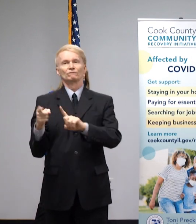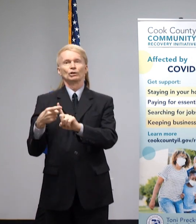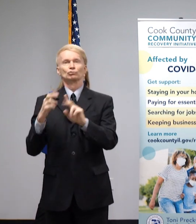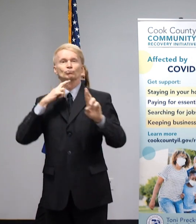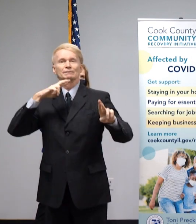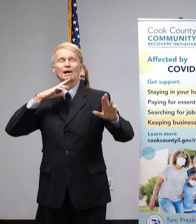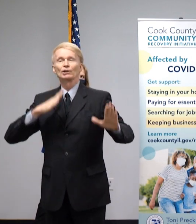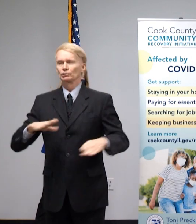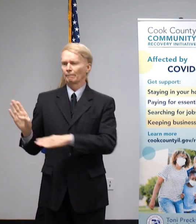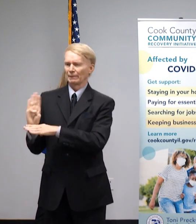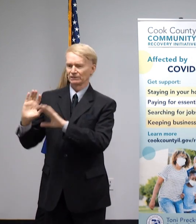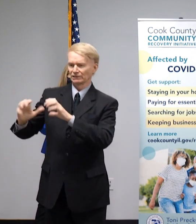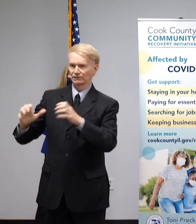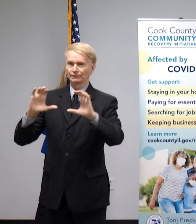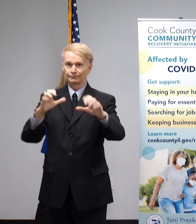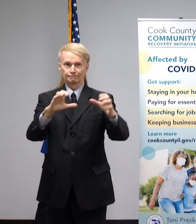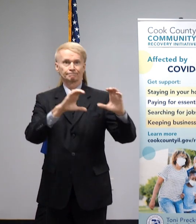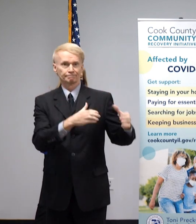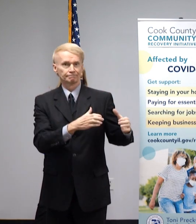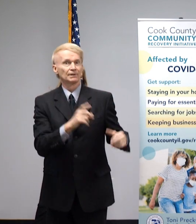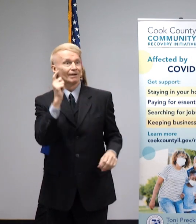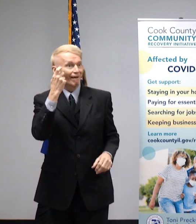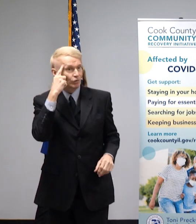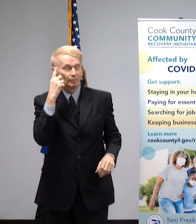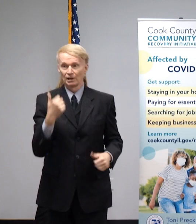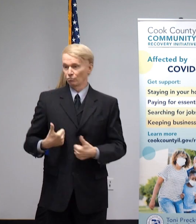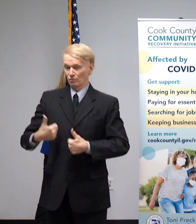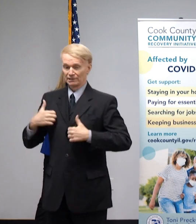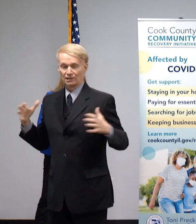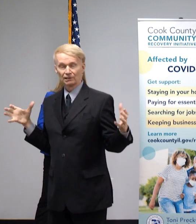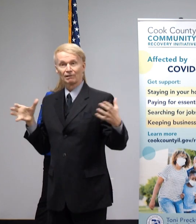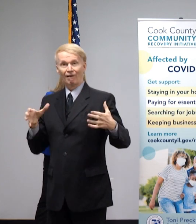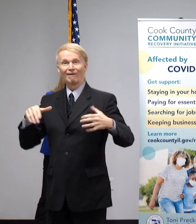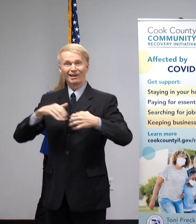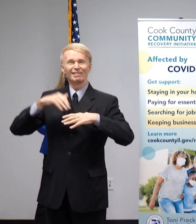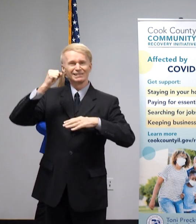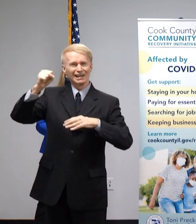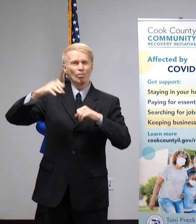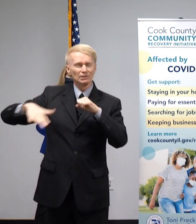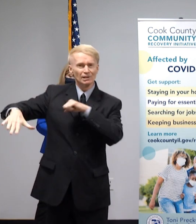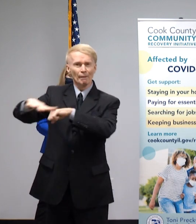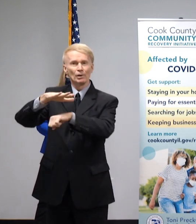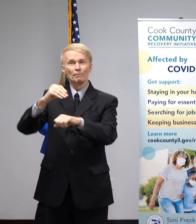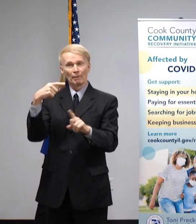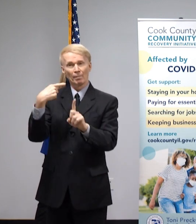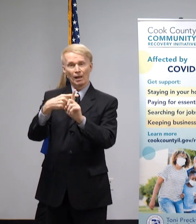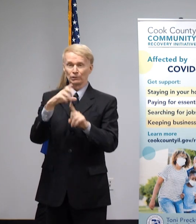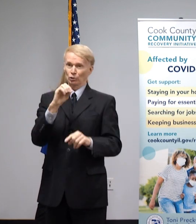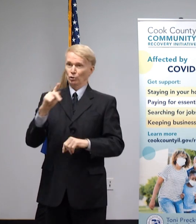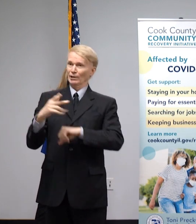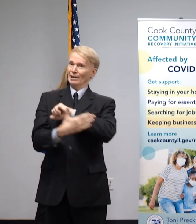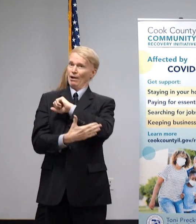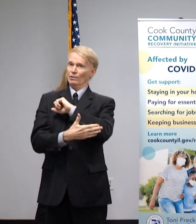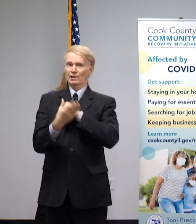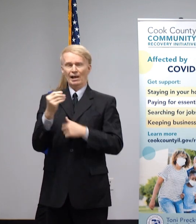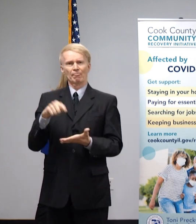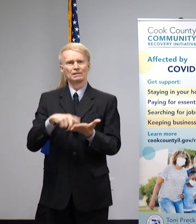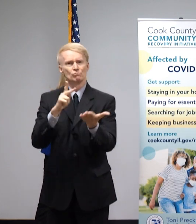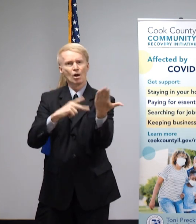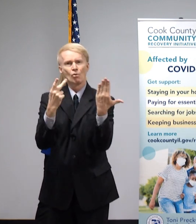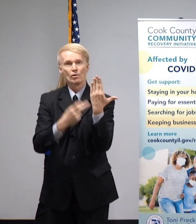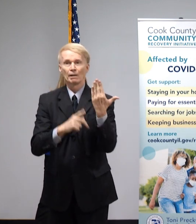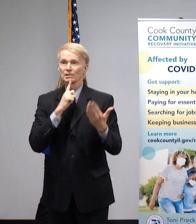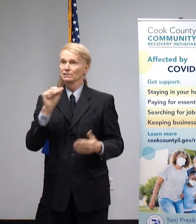government, and residents come together to support each other in the south suburbs and throughout Cook County. And this program is another